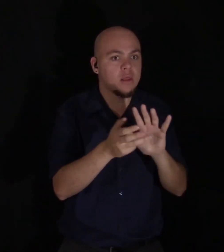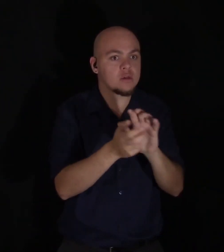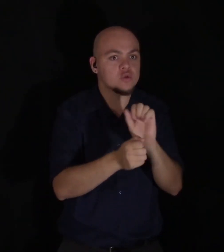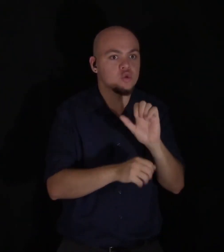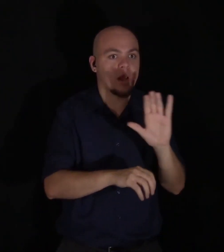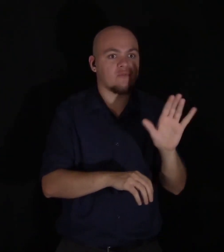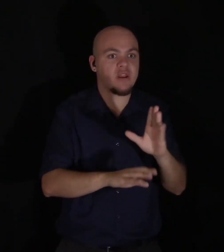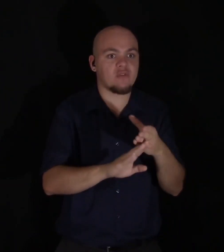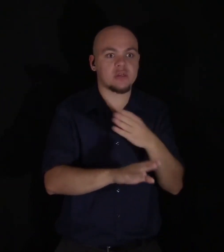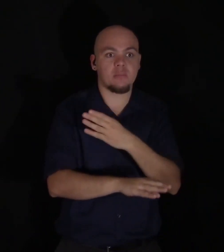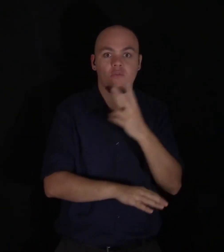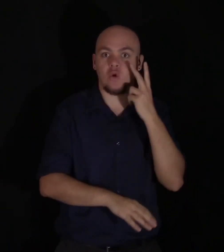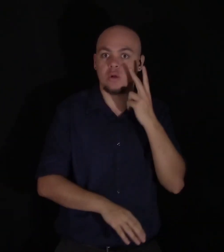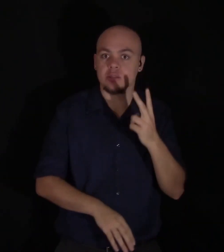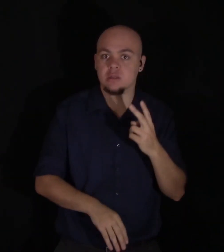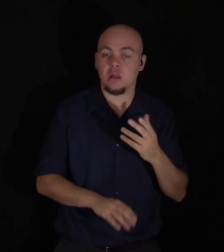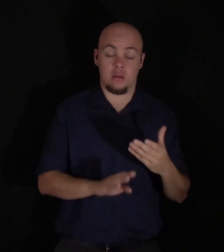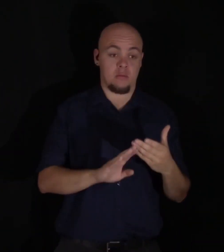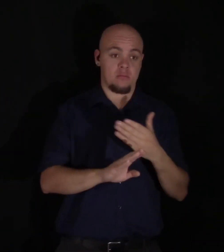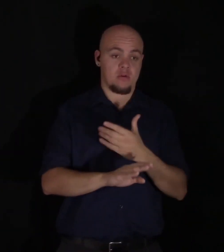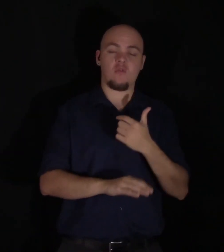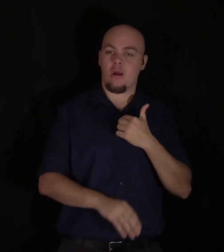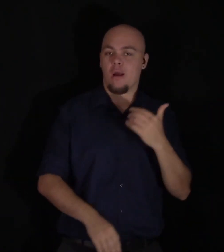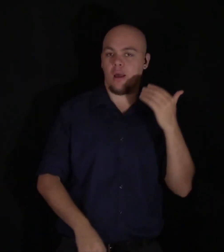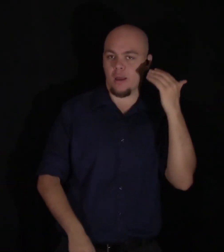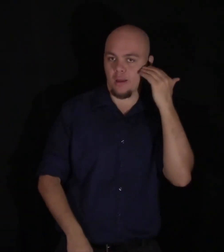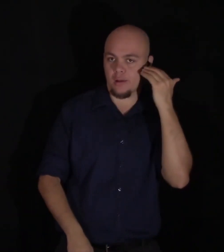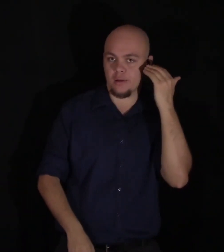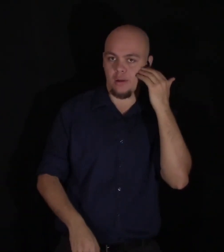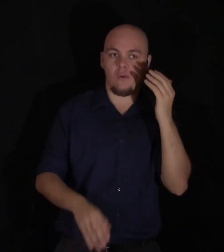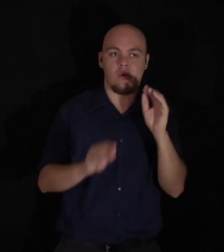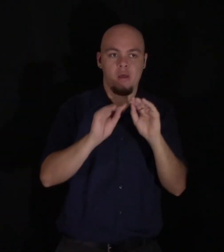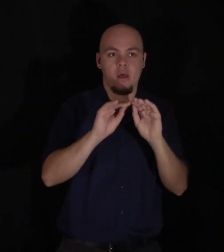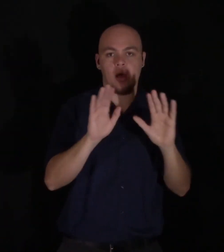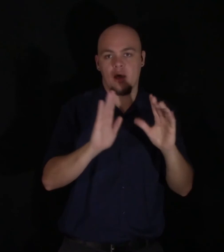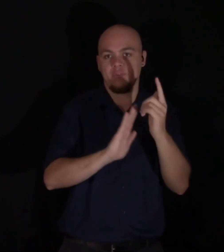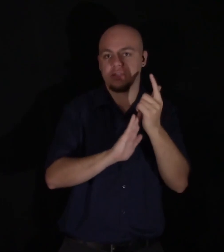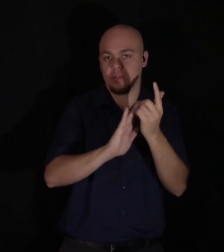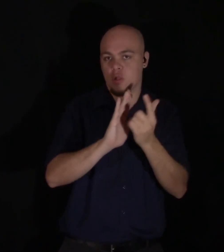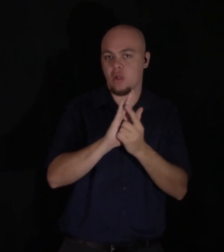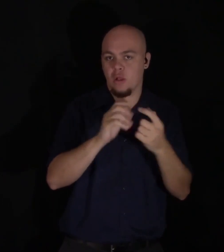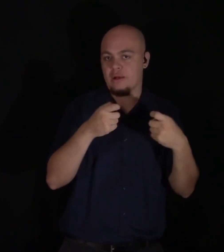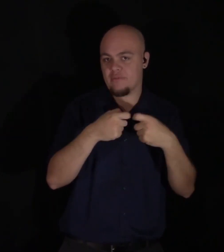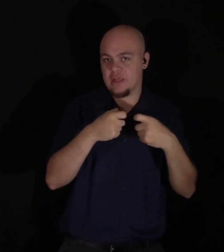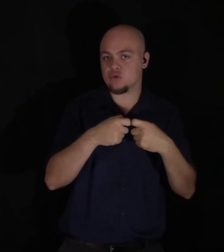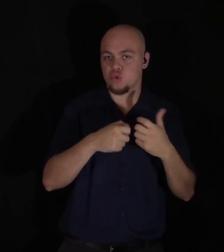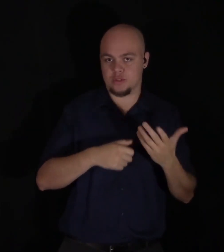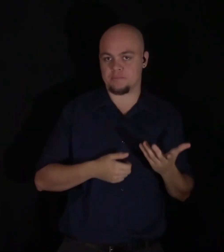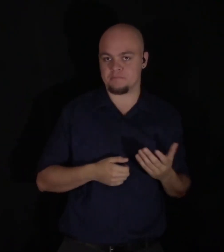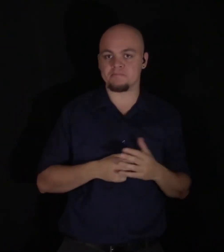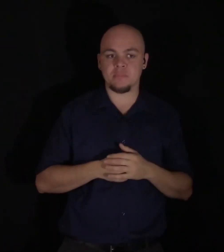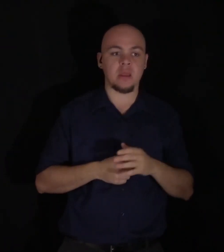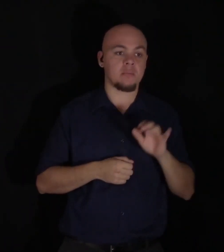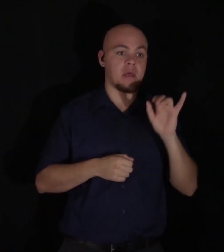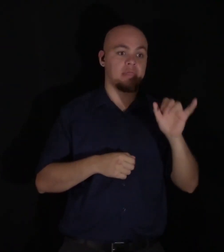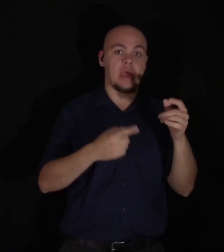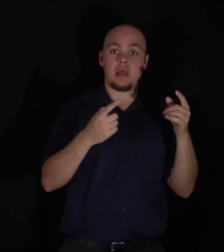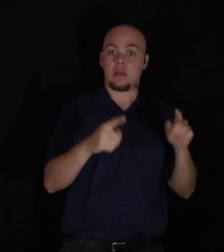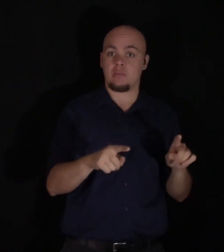Before this I was not unacquated with the more obvious laws of electricity. On this occasion a man of great research